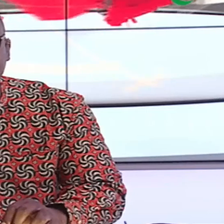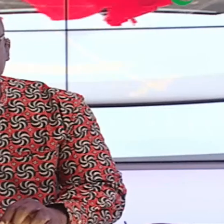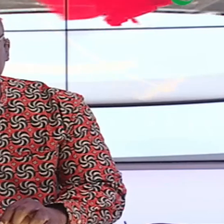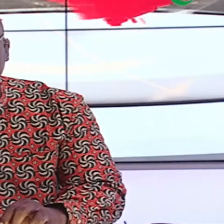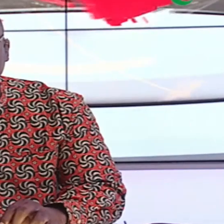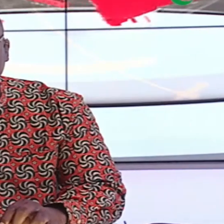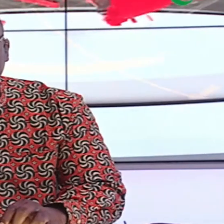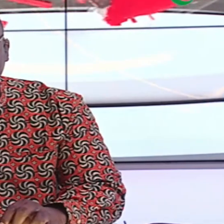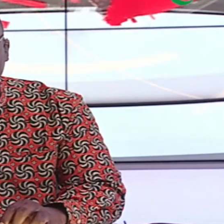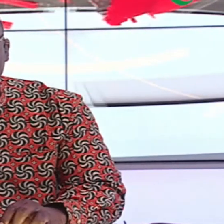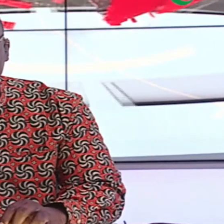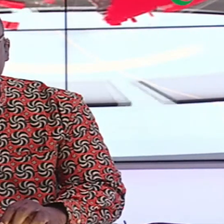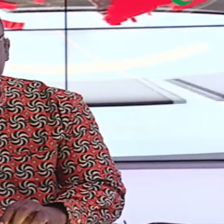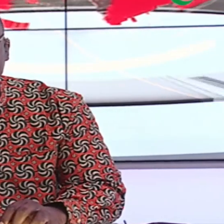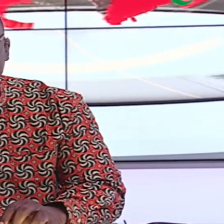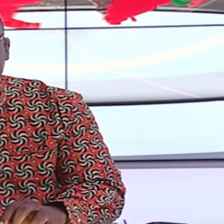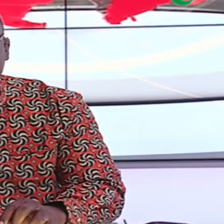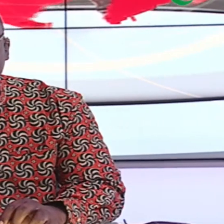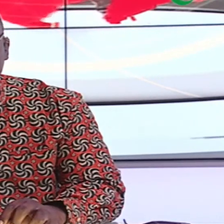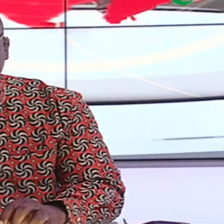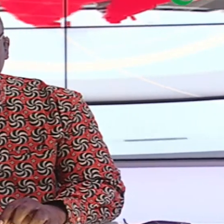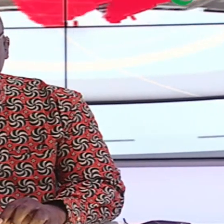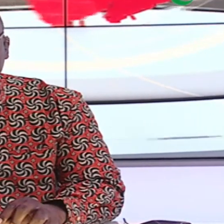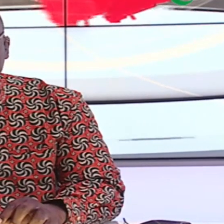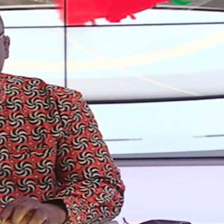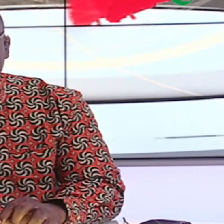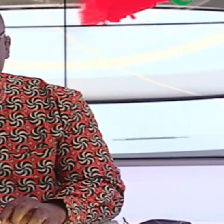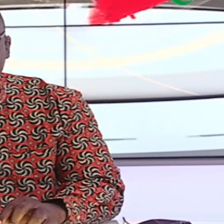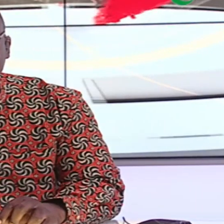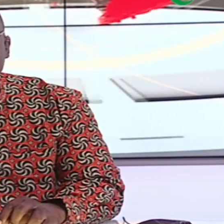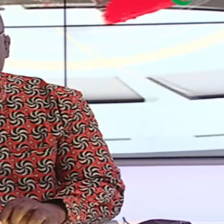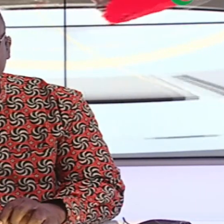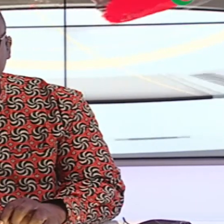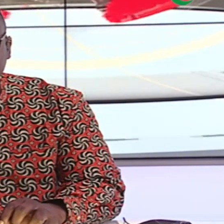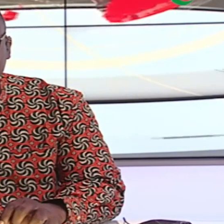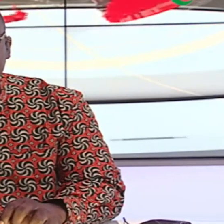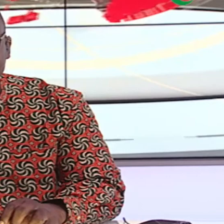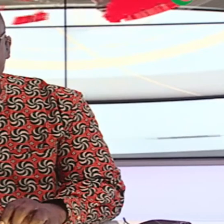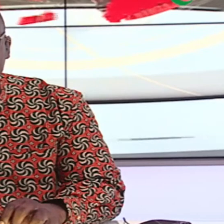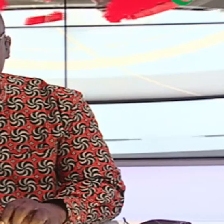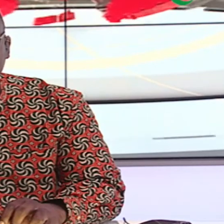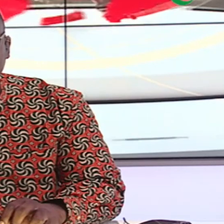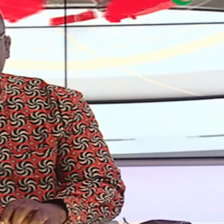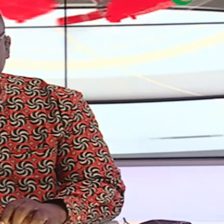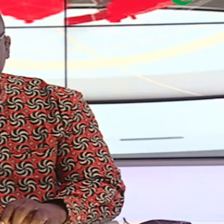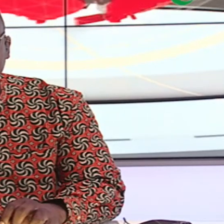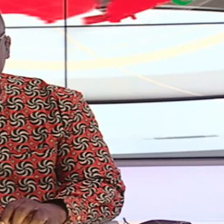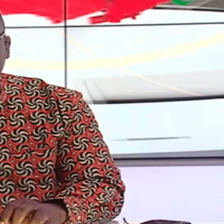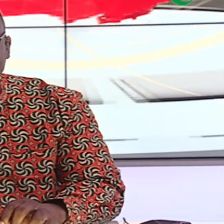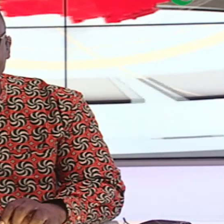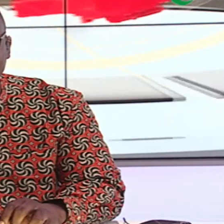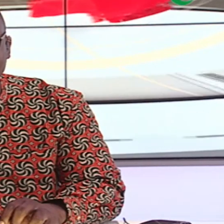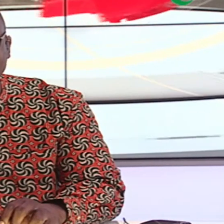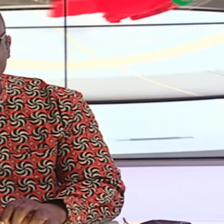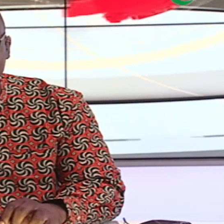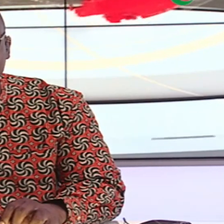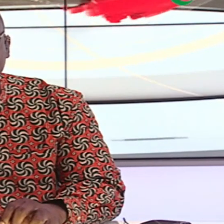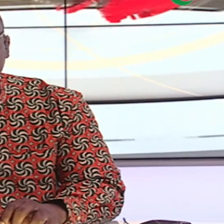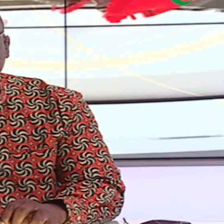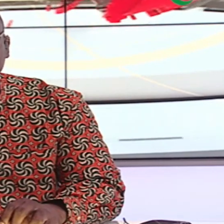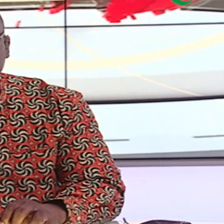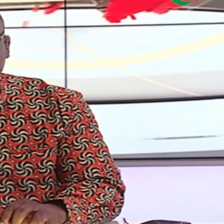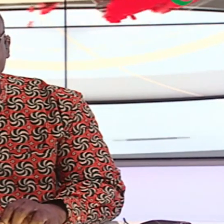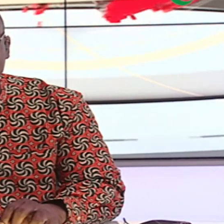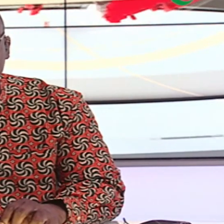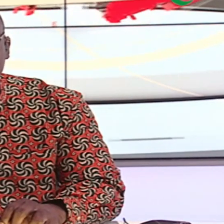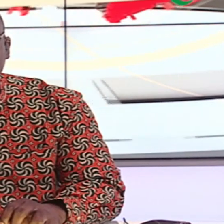Deputy Controller of the Ghana Immigration Service, Lord Ofori Efrifa, has cautioned persons who aid foreigners who enter Ghana illegally